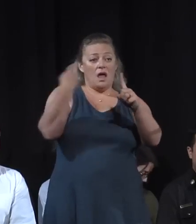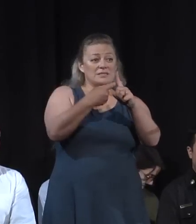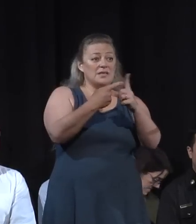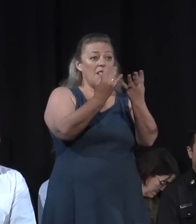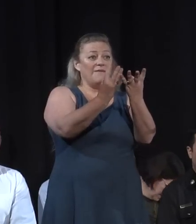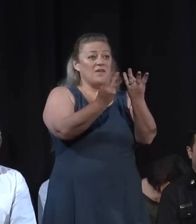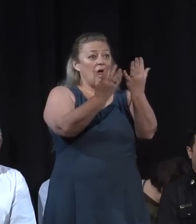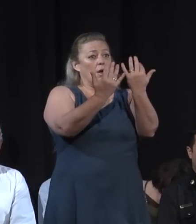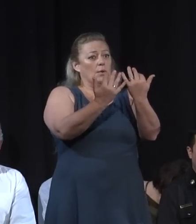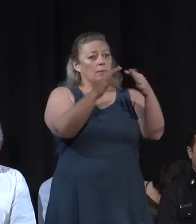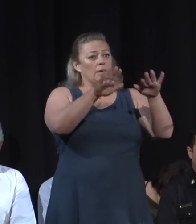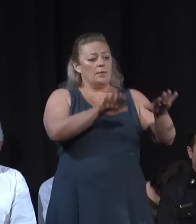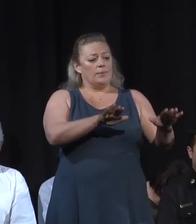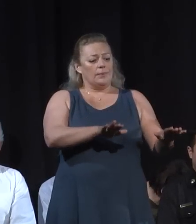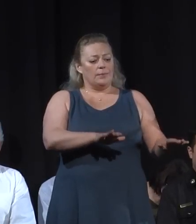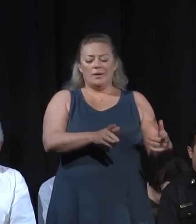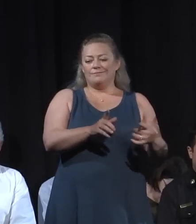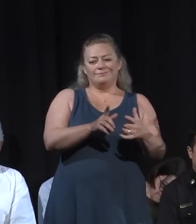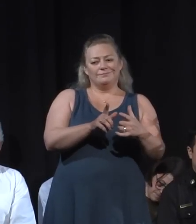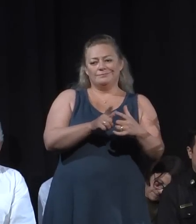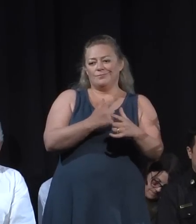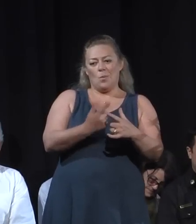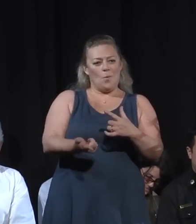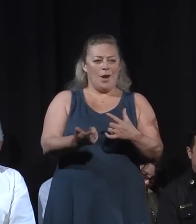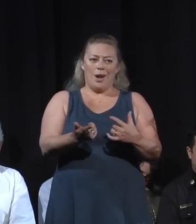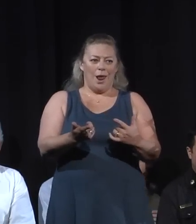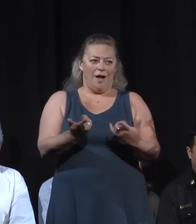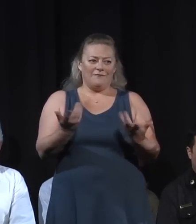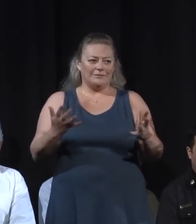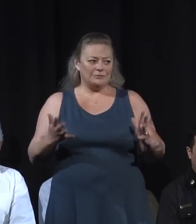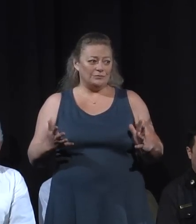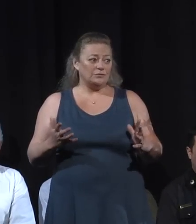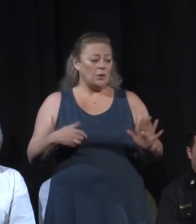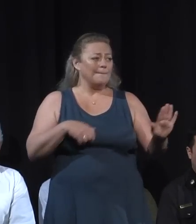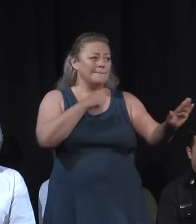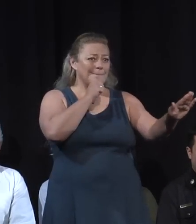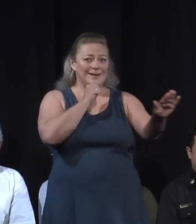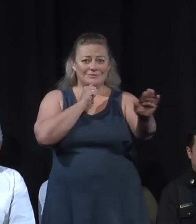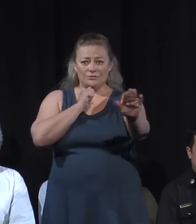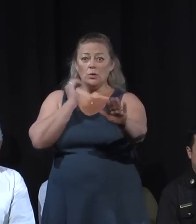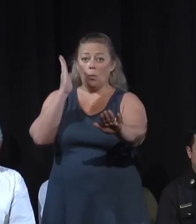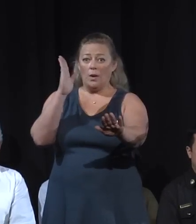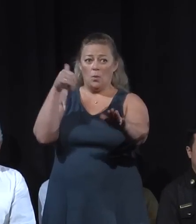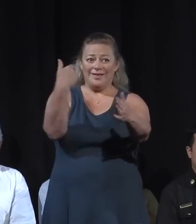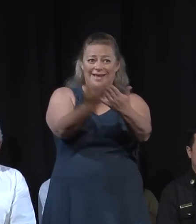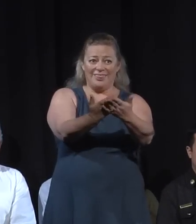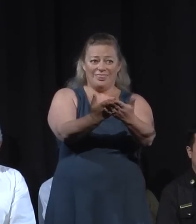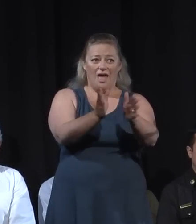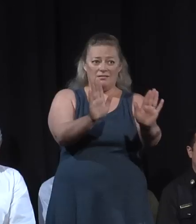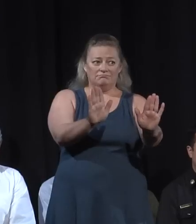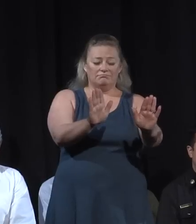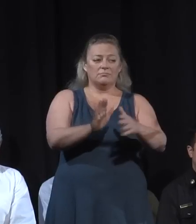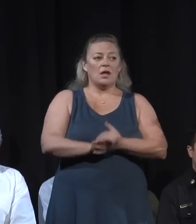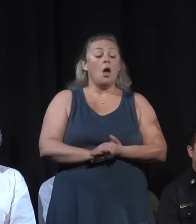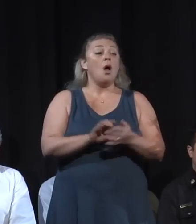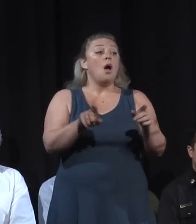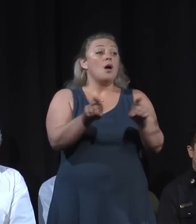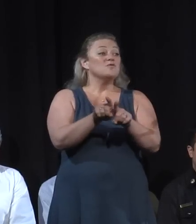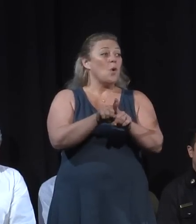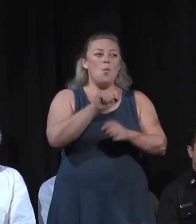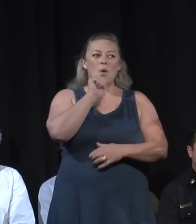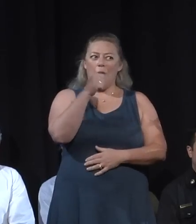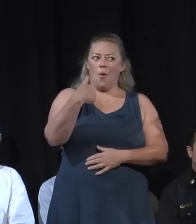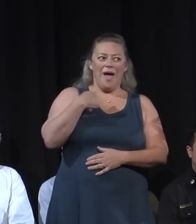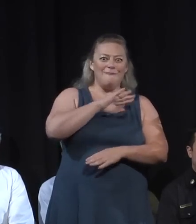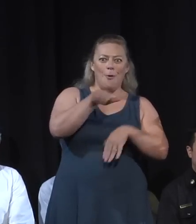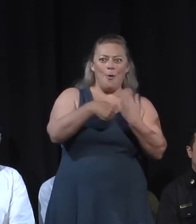We're doing both. And so we'll be asking your patience as we get there. We're absolutely determined to get there, and we will. I also want to say we don't have all the answers, but we did